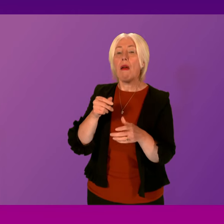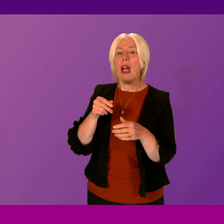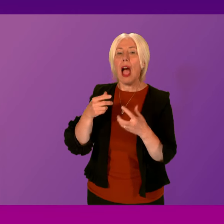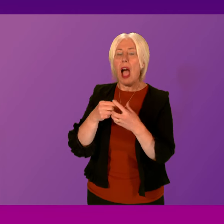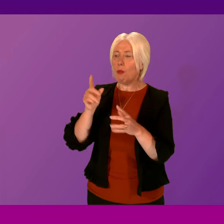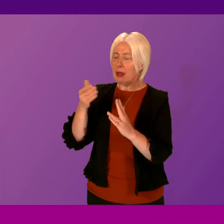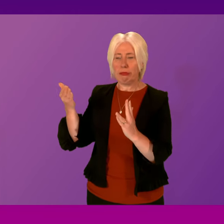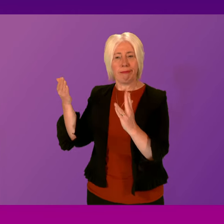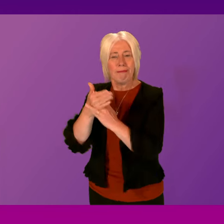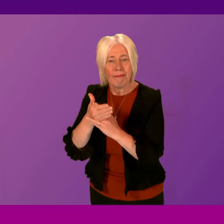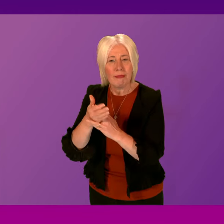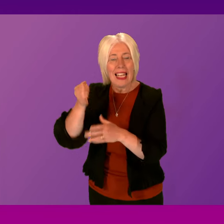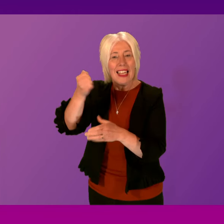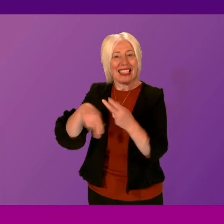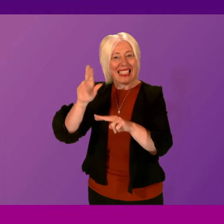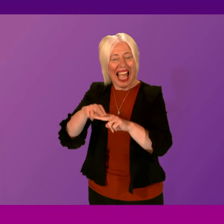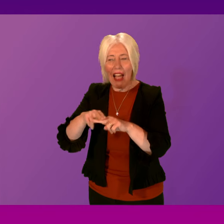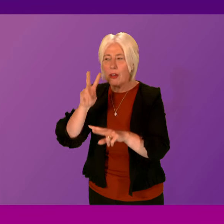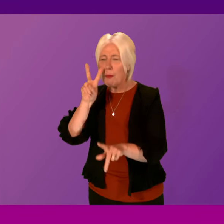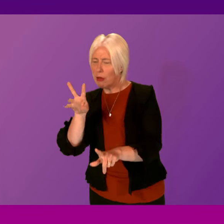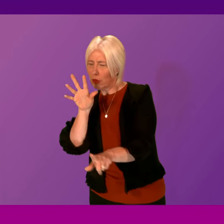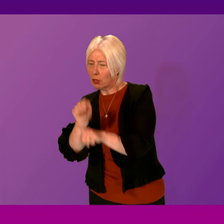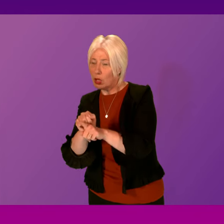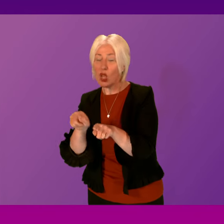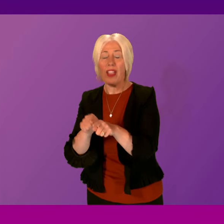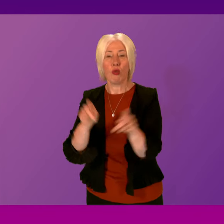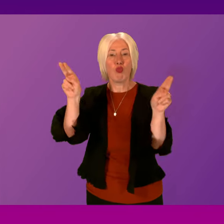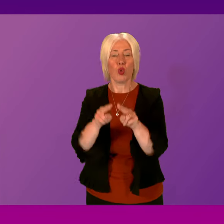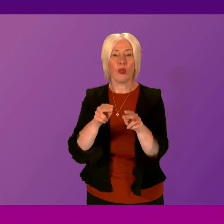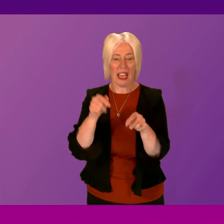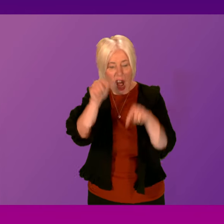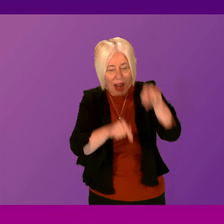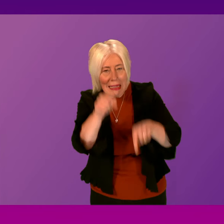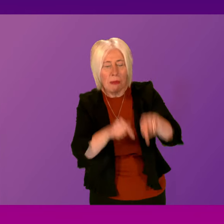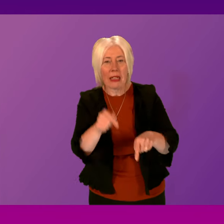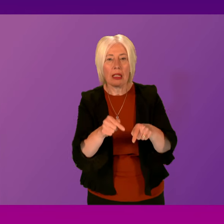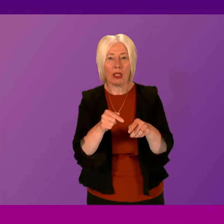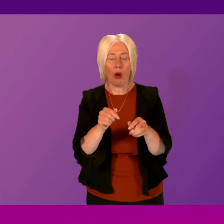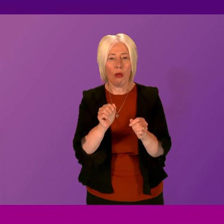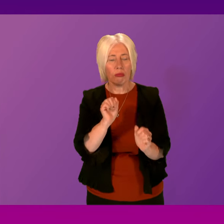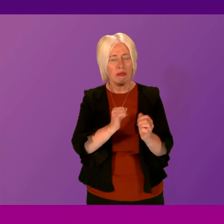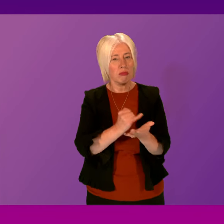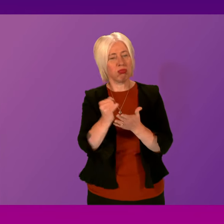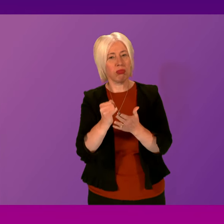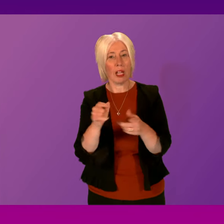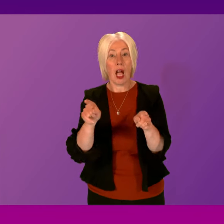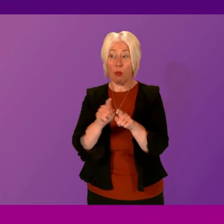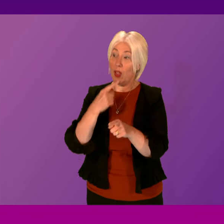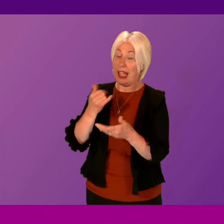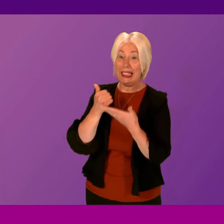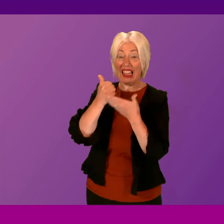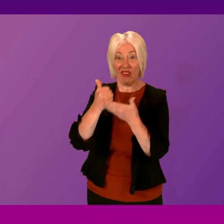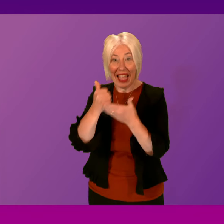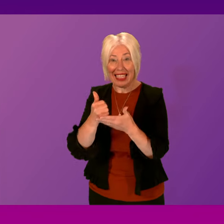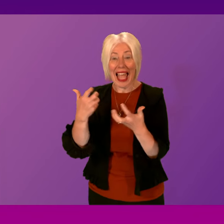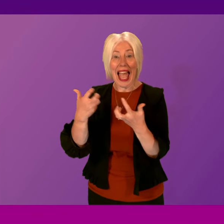intervention training to empower people to address and prevent harassment and indeed provide advice on providing